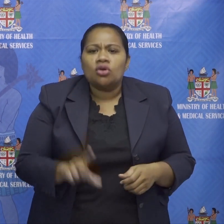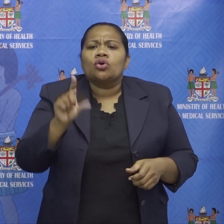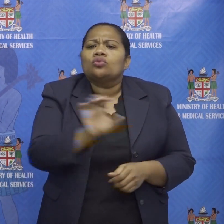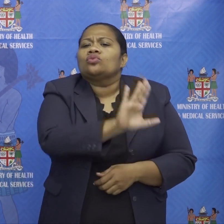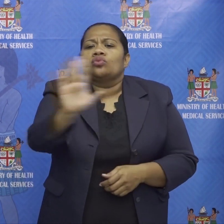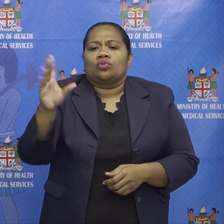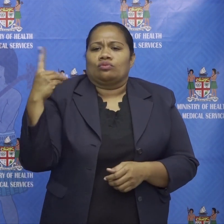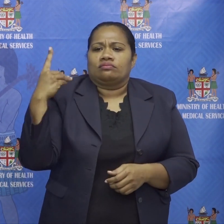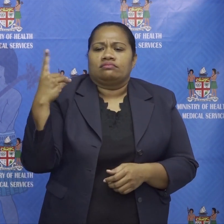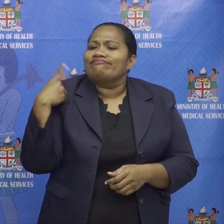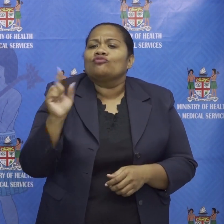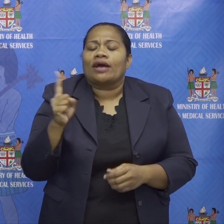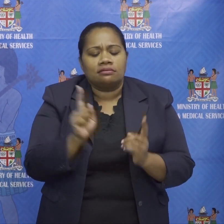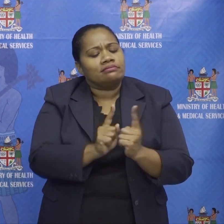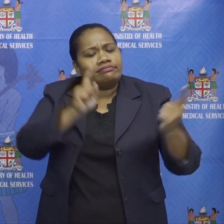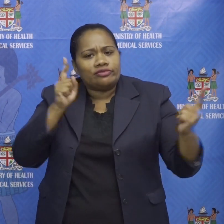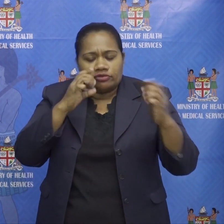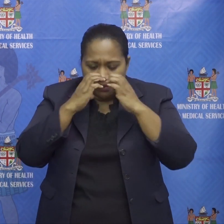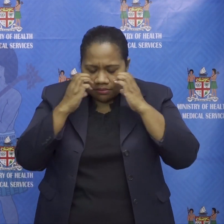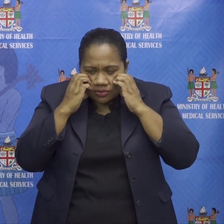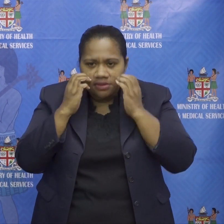wear your mask clean your hands